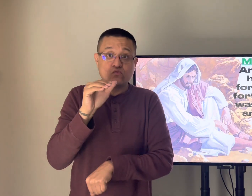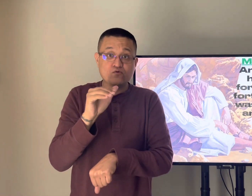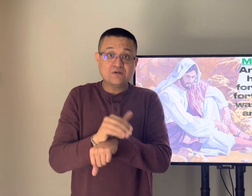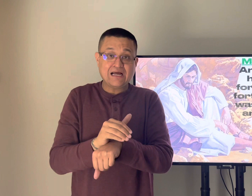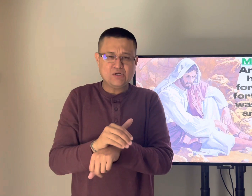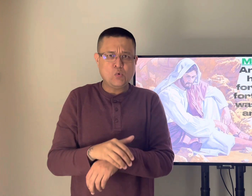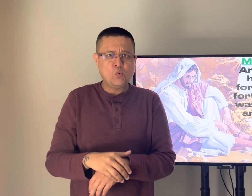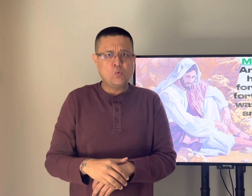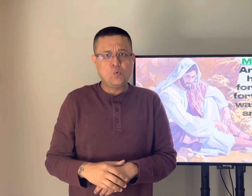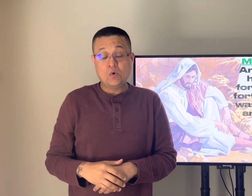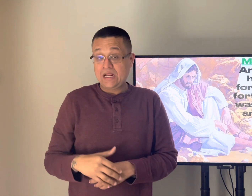and 40 nights